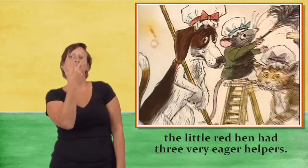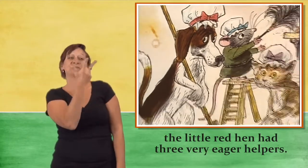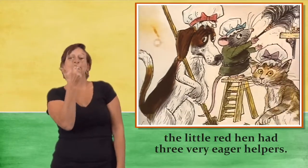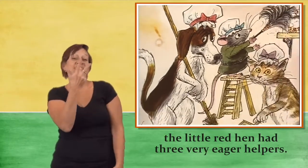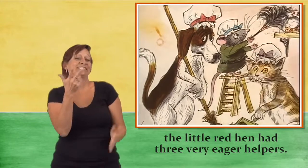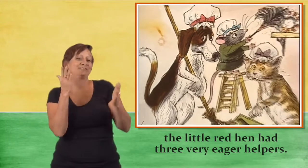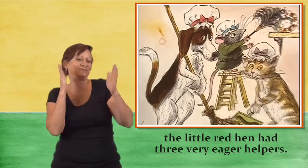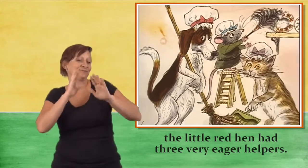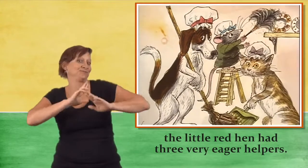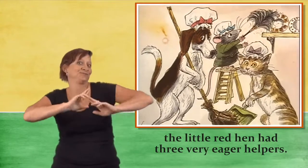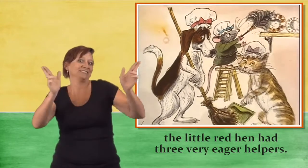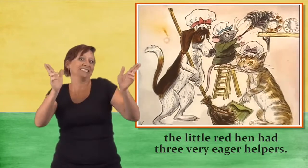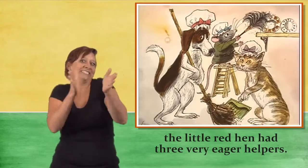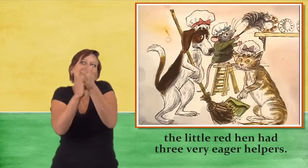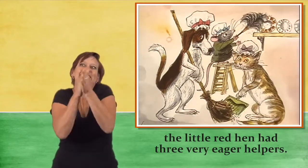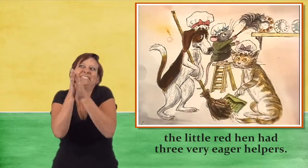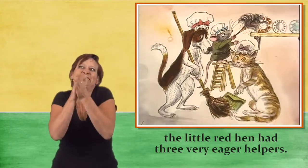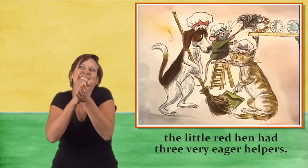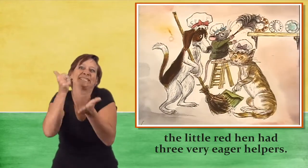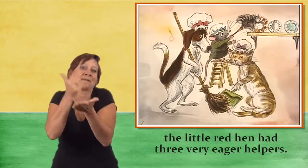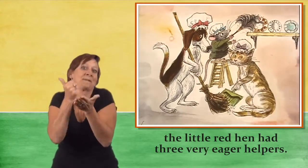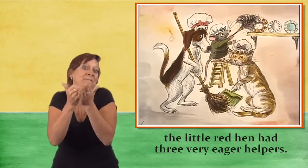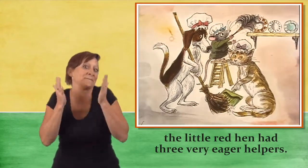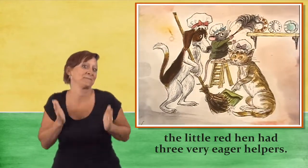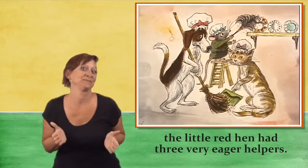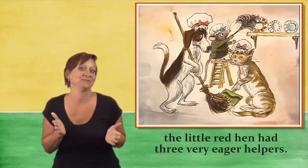very eager helpers.